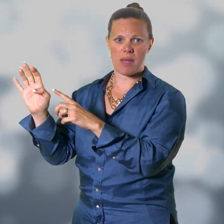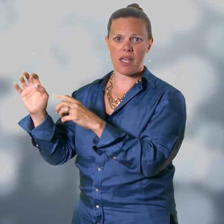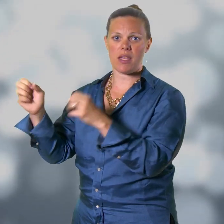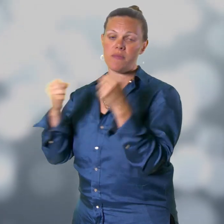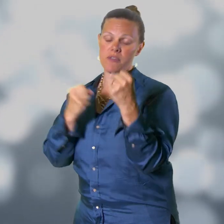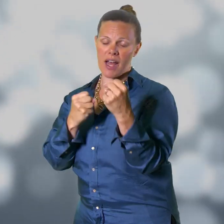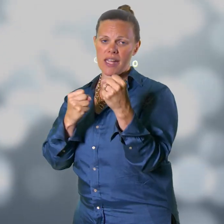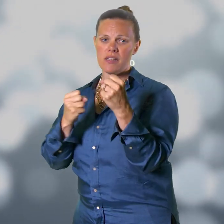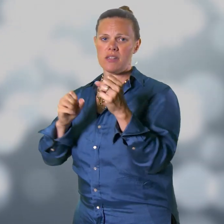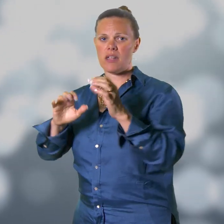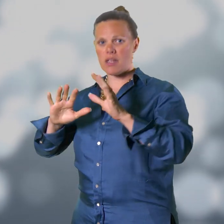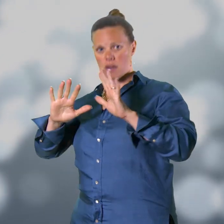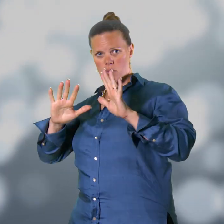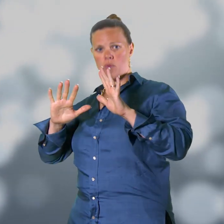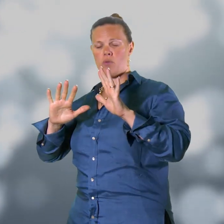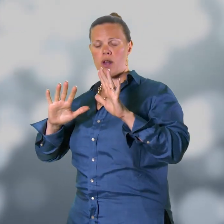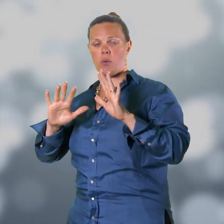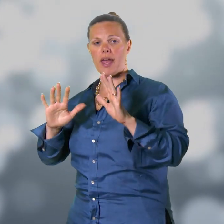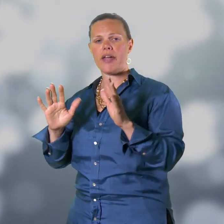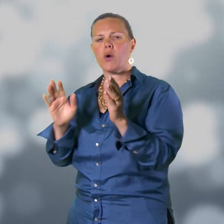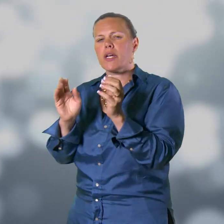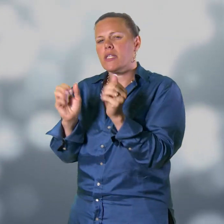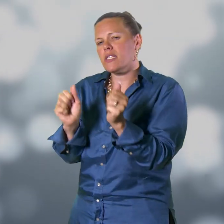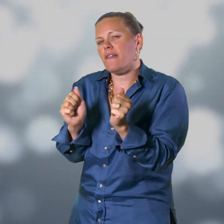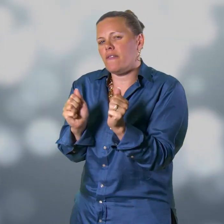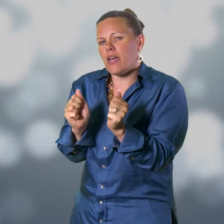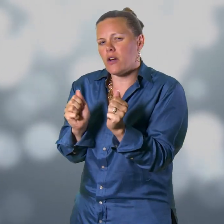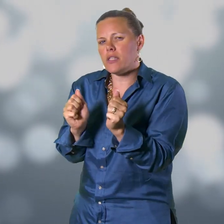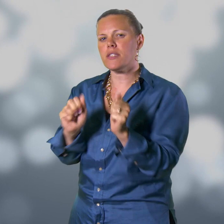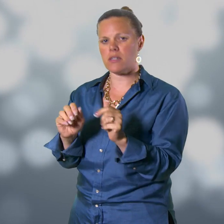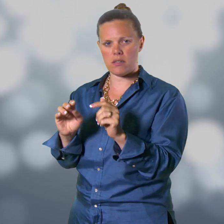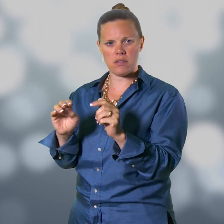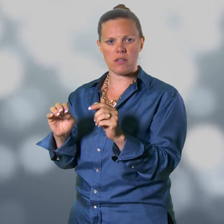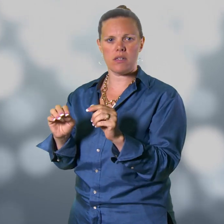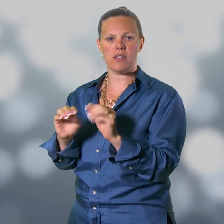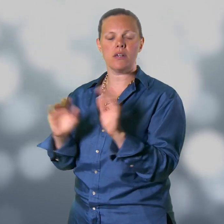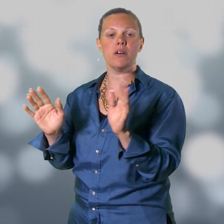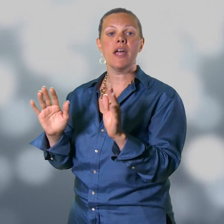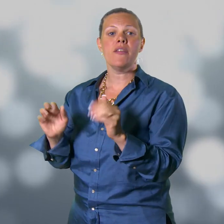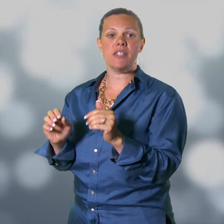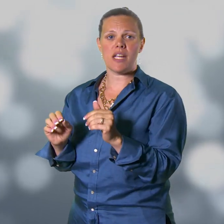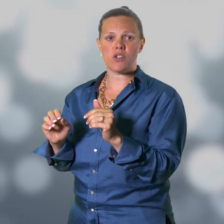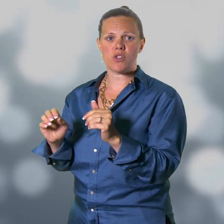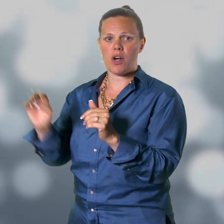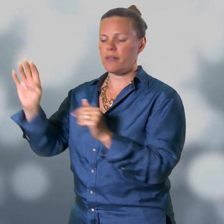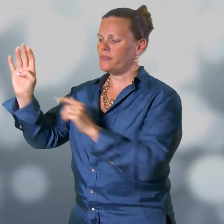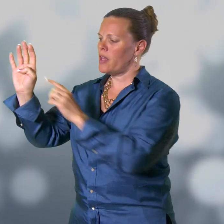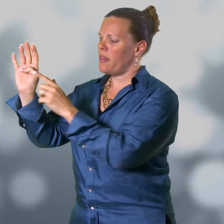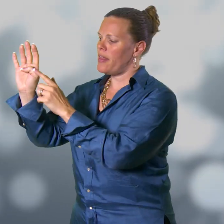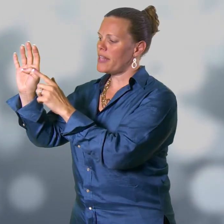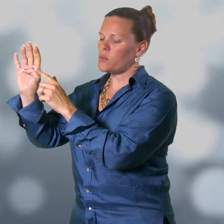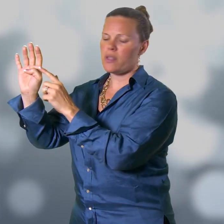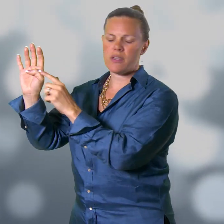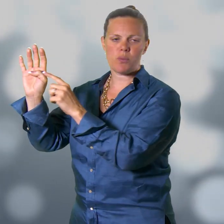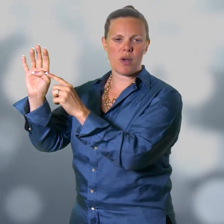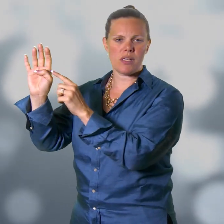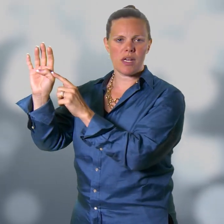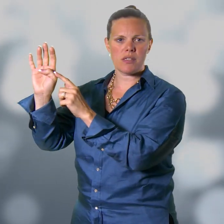make. It can fight, it can run away, or it can stay very still until the danger's gone. That's what this brain does,